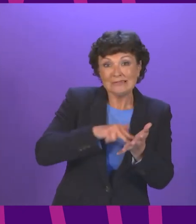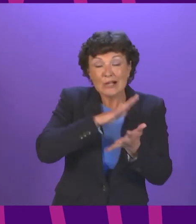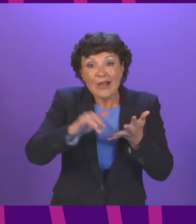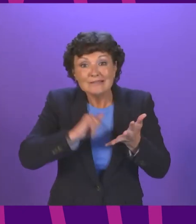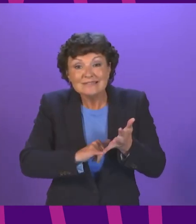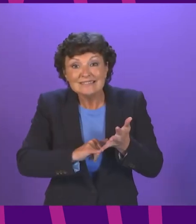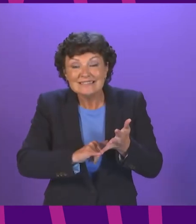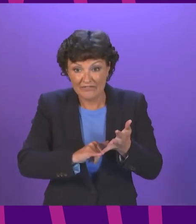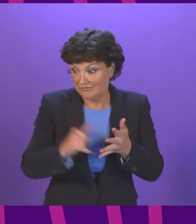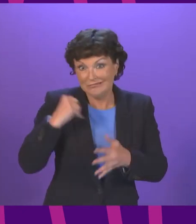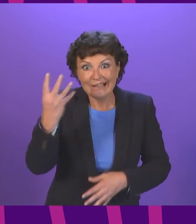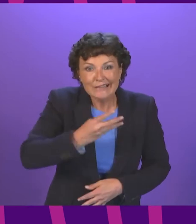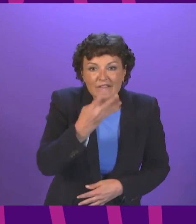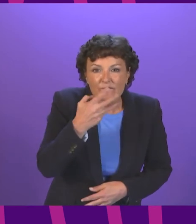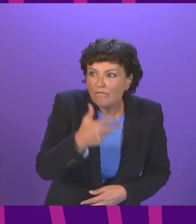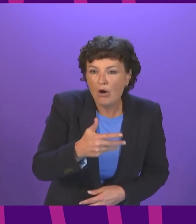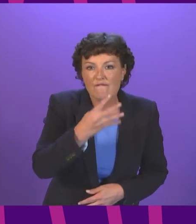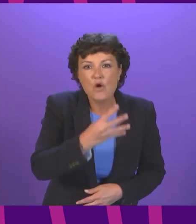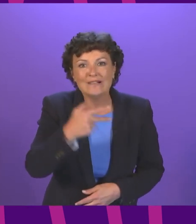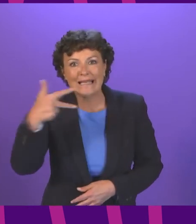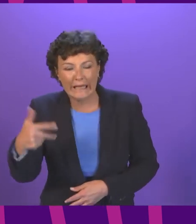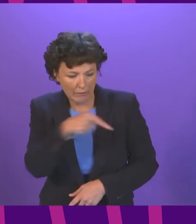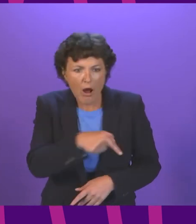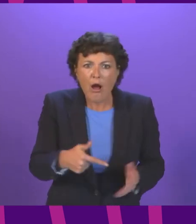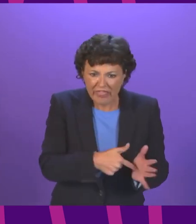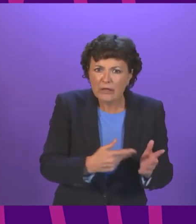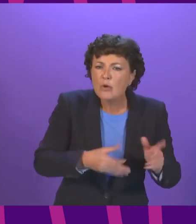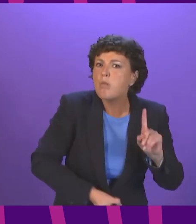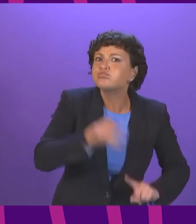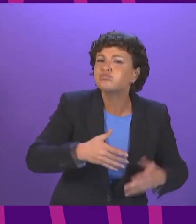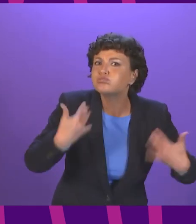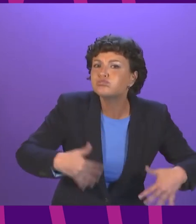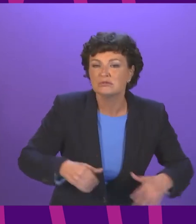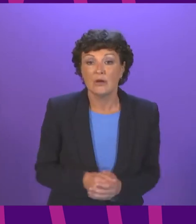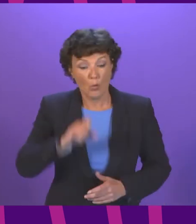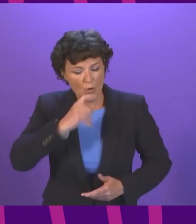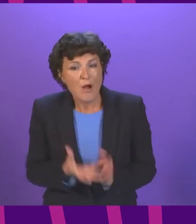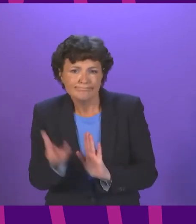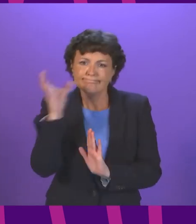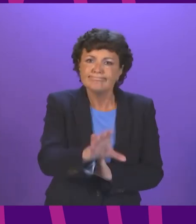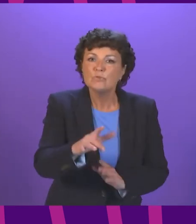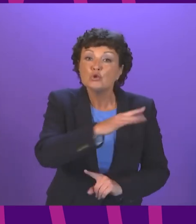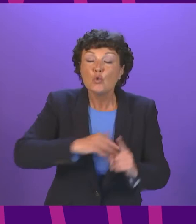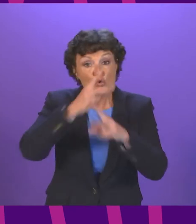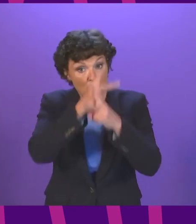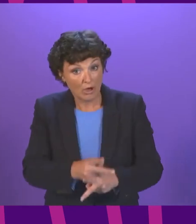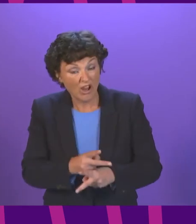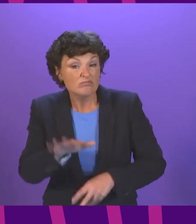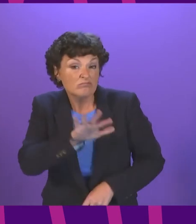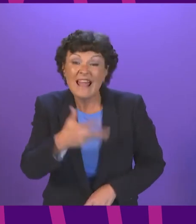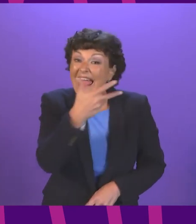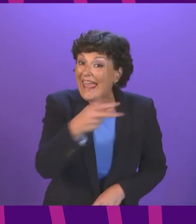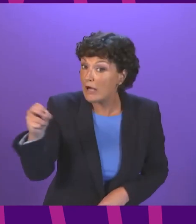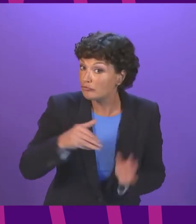Alongside reform, there will also be investment. I can confirm that we will increase funding for social care by at least £800 million,